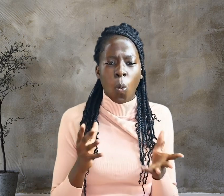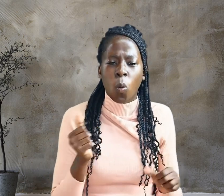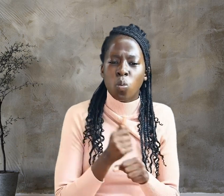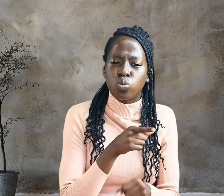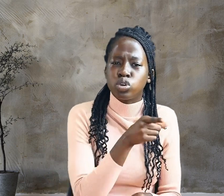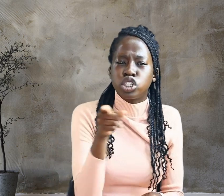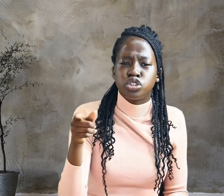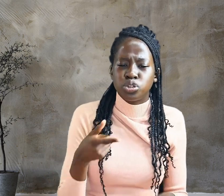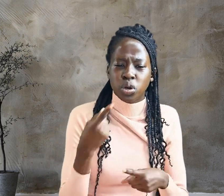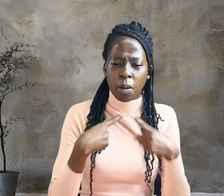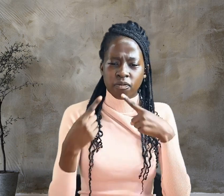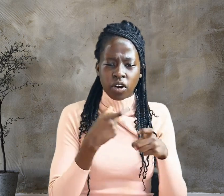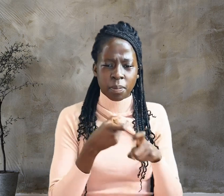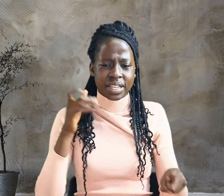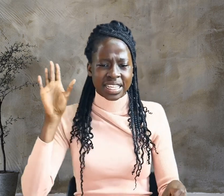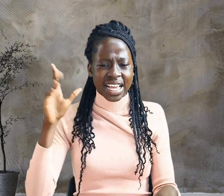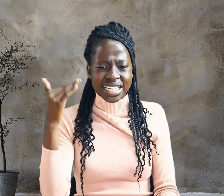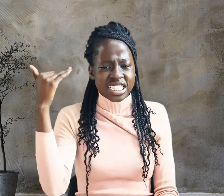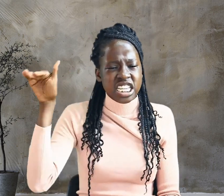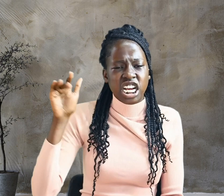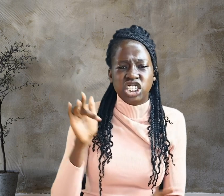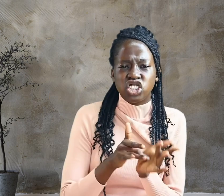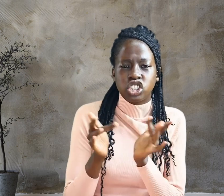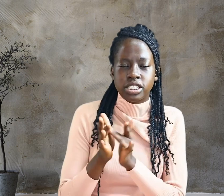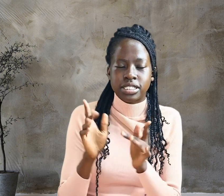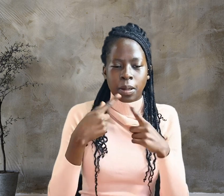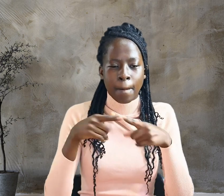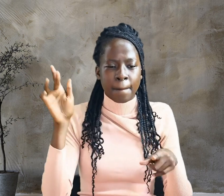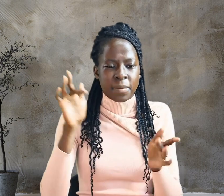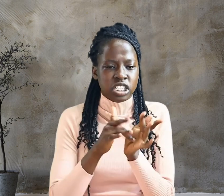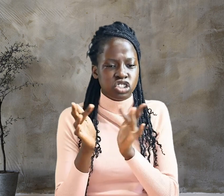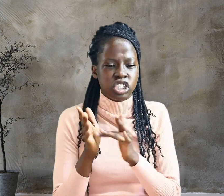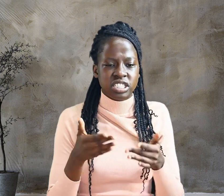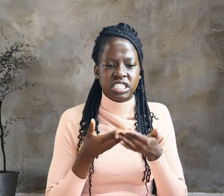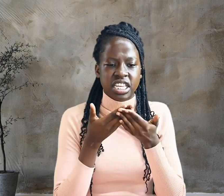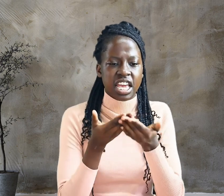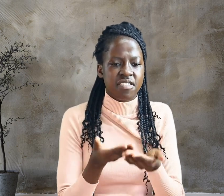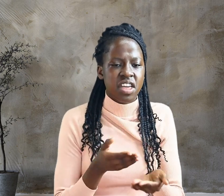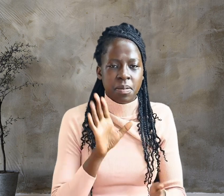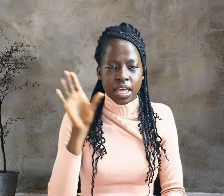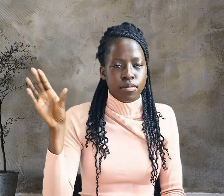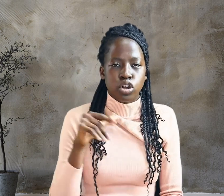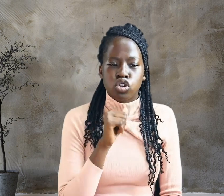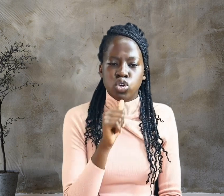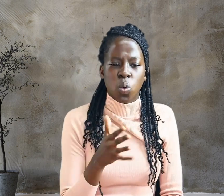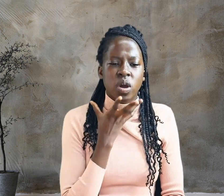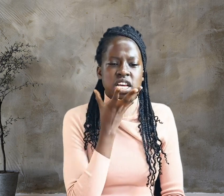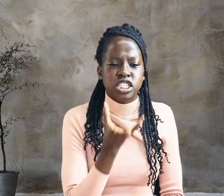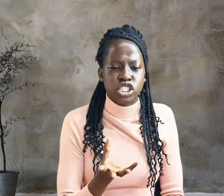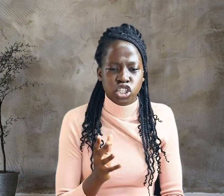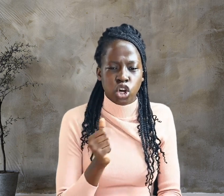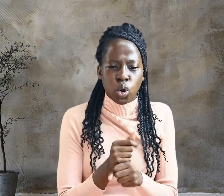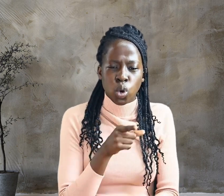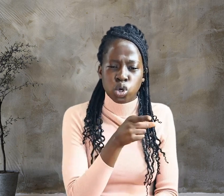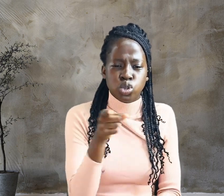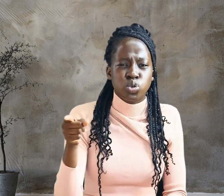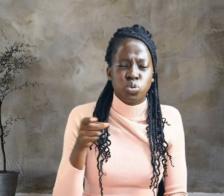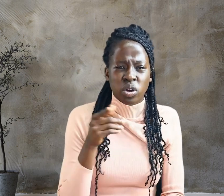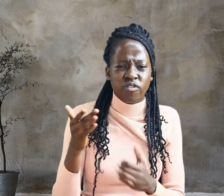Where do you come from? he asked Jesus. But Jesus gave him no answer. Do you refuse